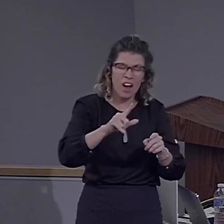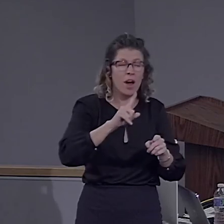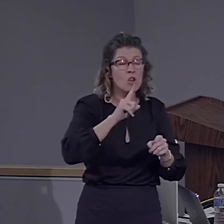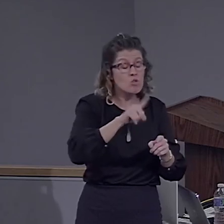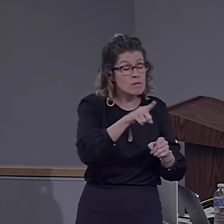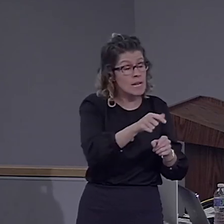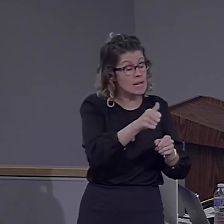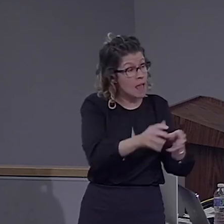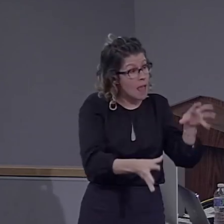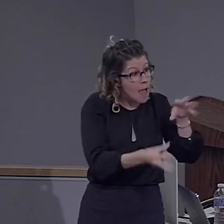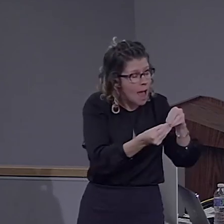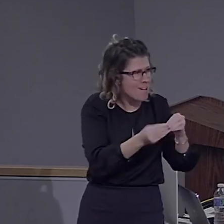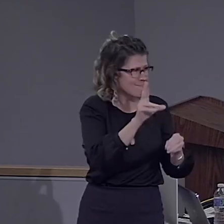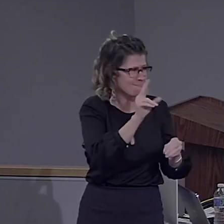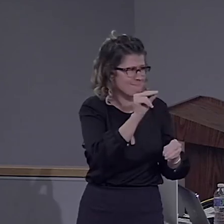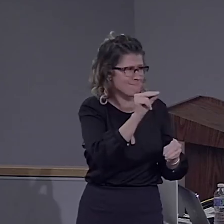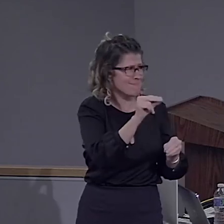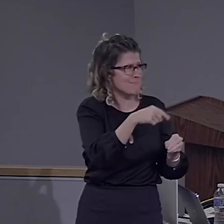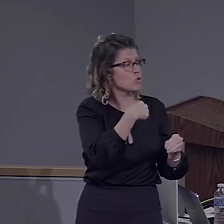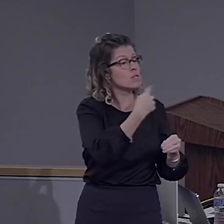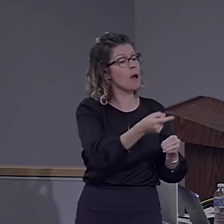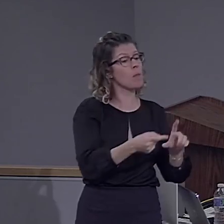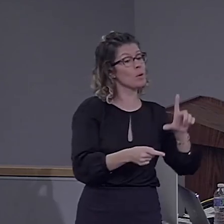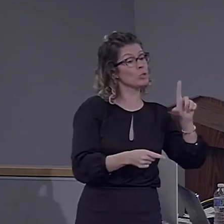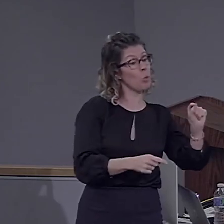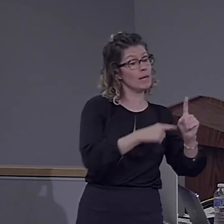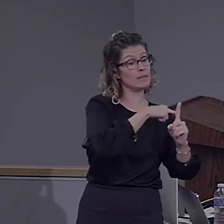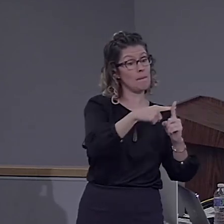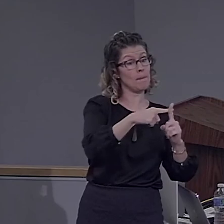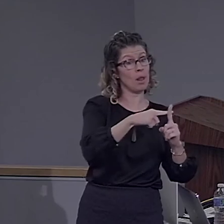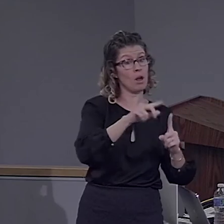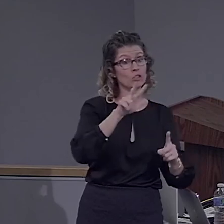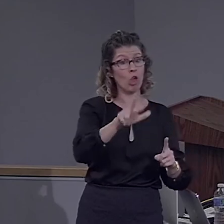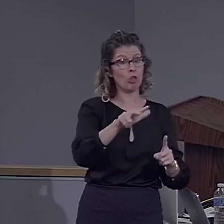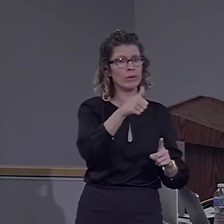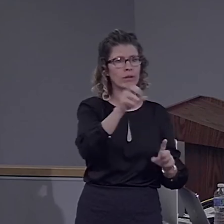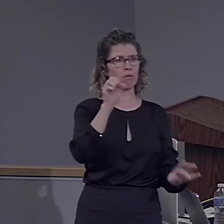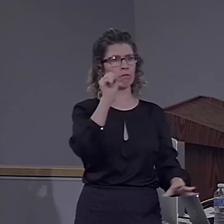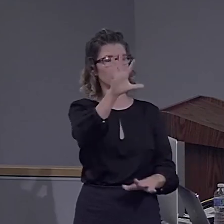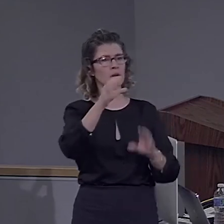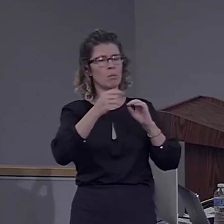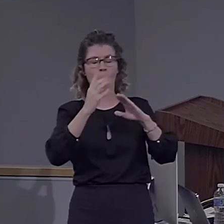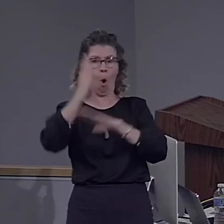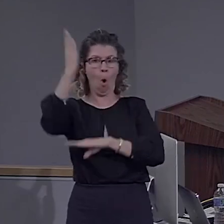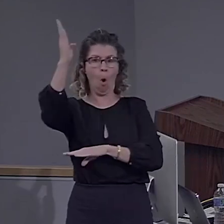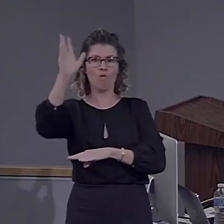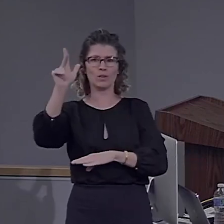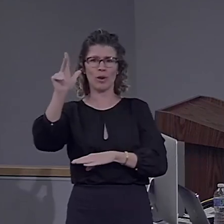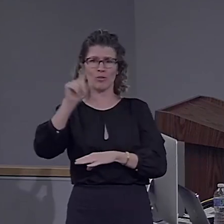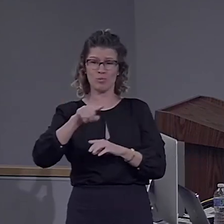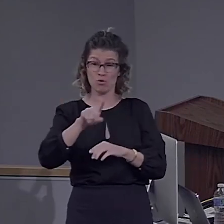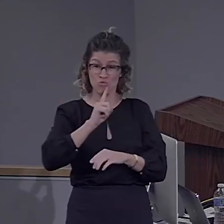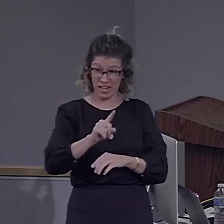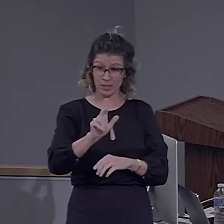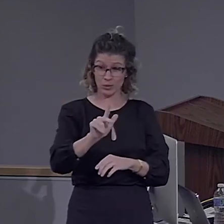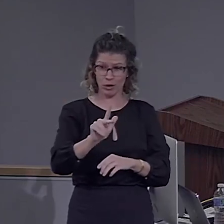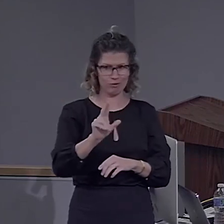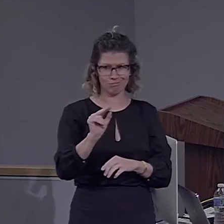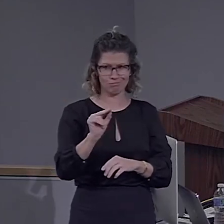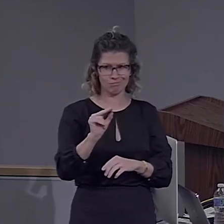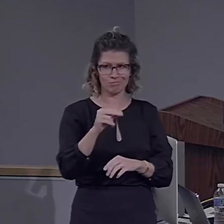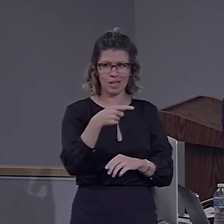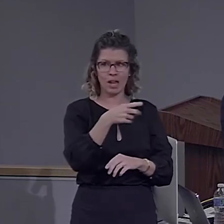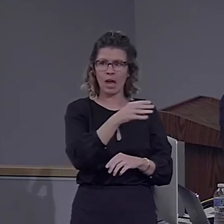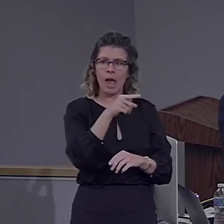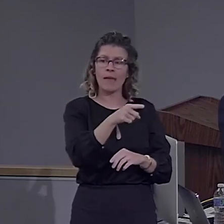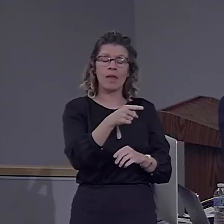give them 20 plus 3, they give you something larger than 20. But it's not really 23. And they're not precise. They